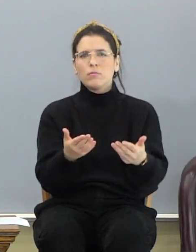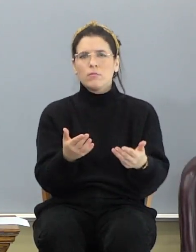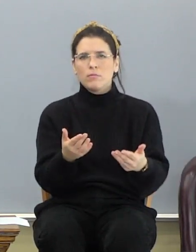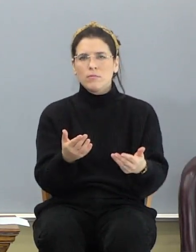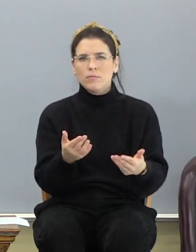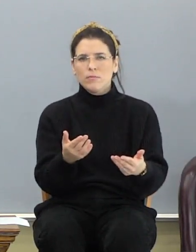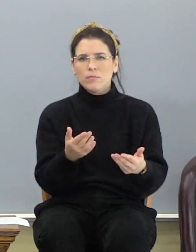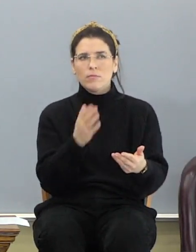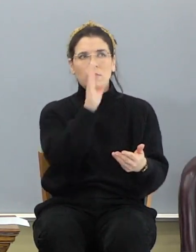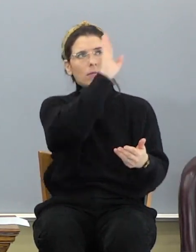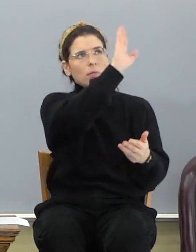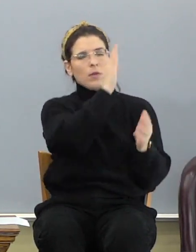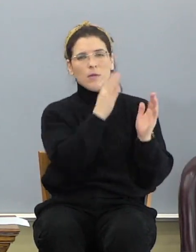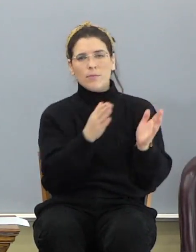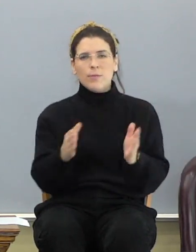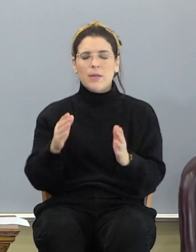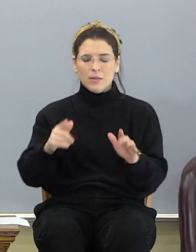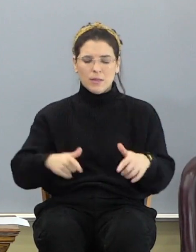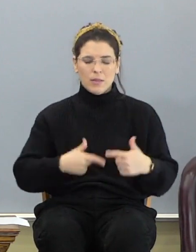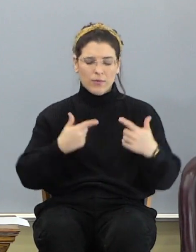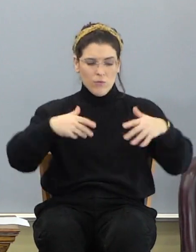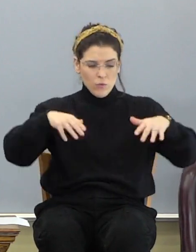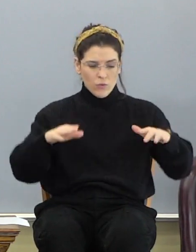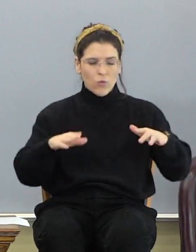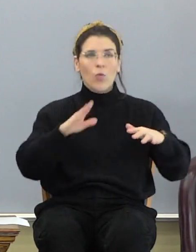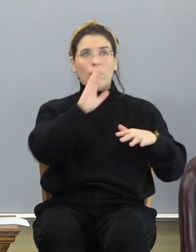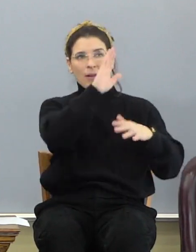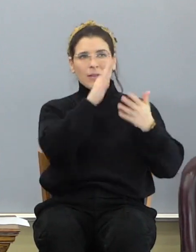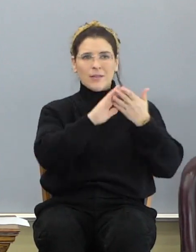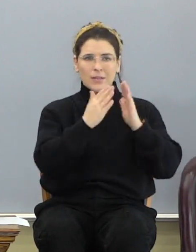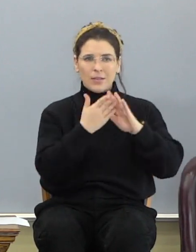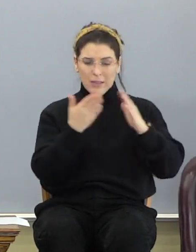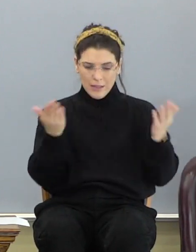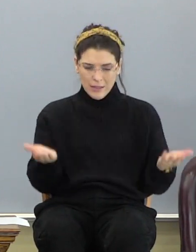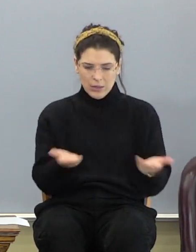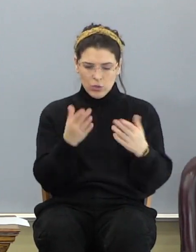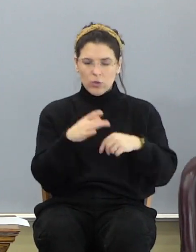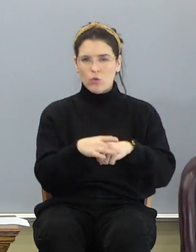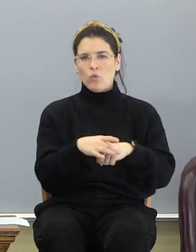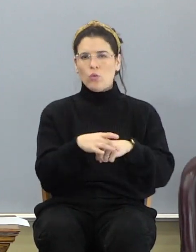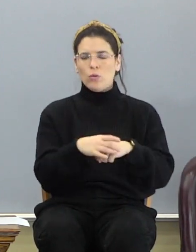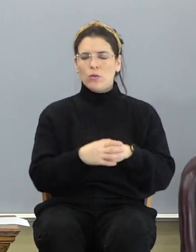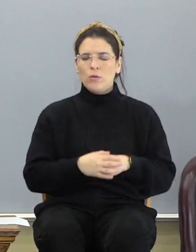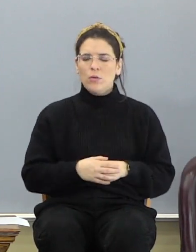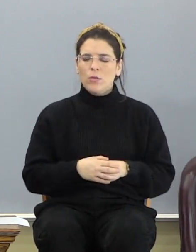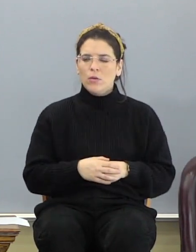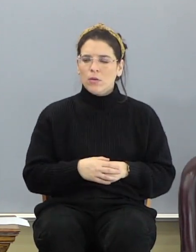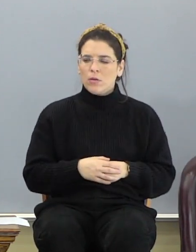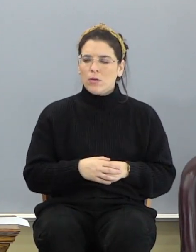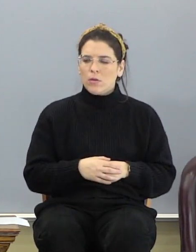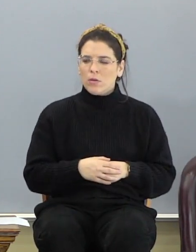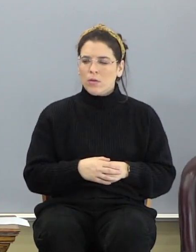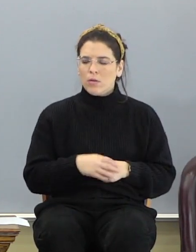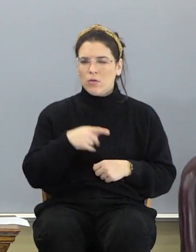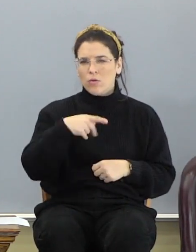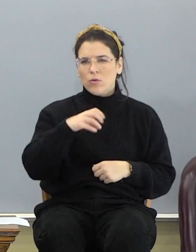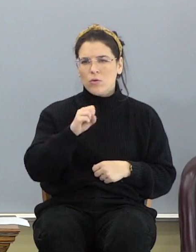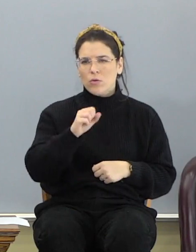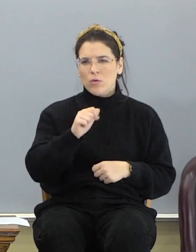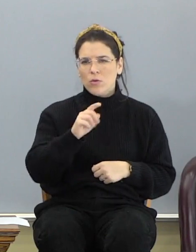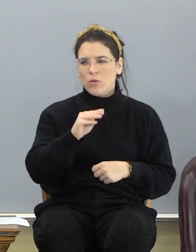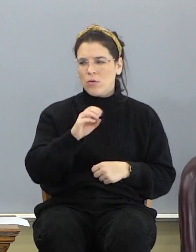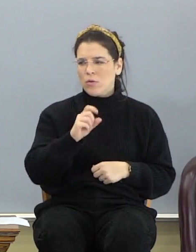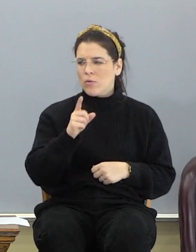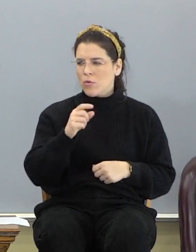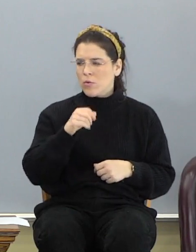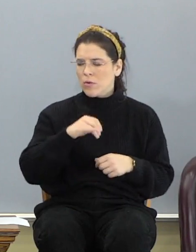And His plan is to dwell with His throne, His city, on the earth. So, in Psalms, you're not in Psalms, you're in Isaiah,